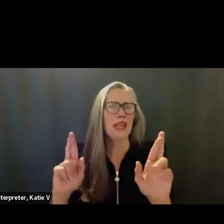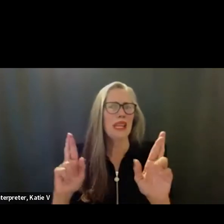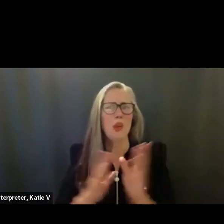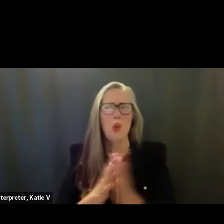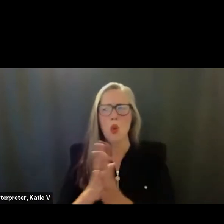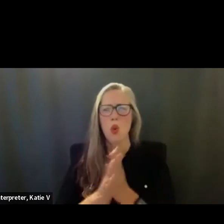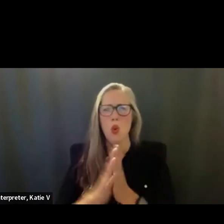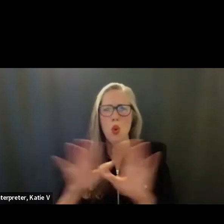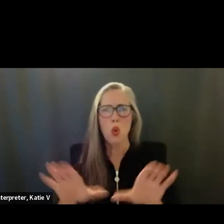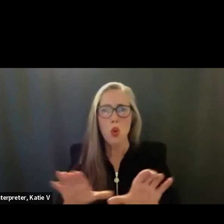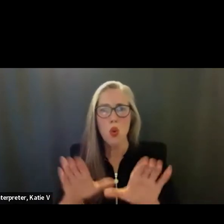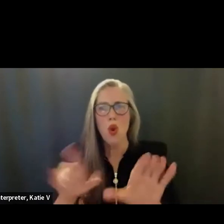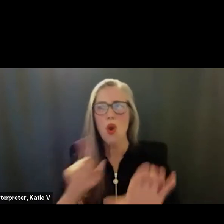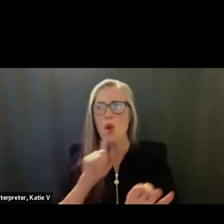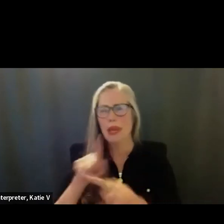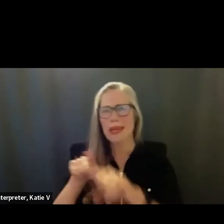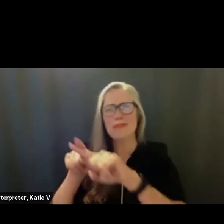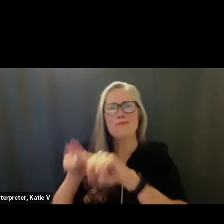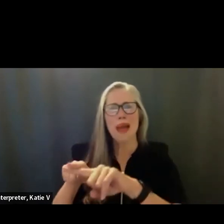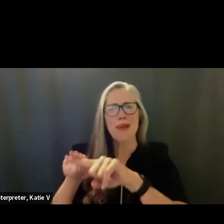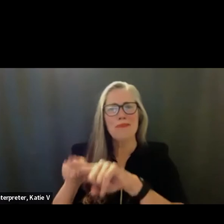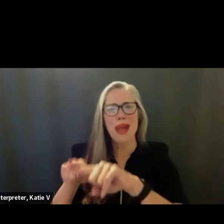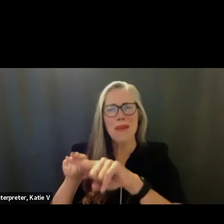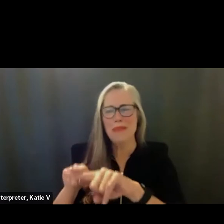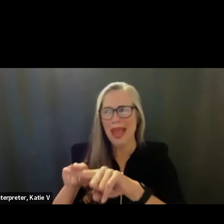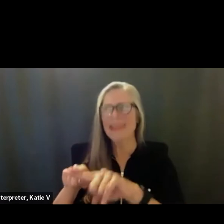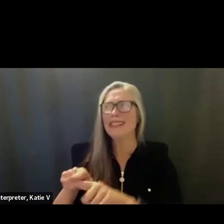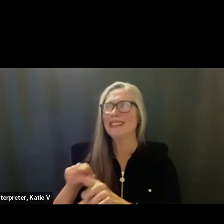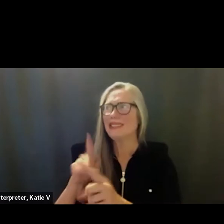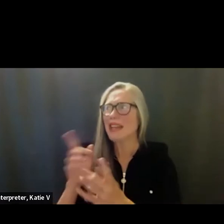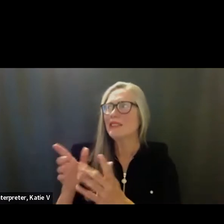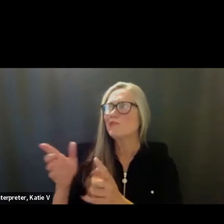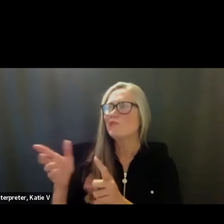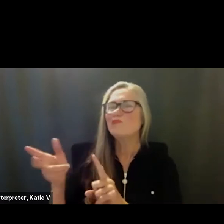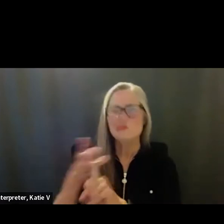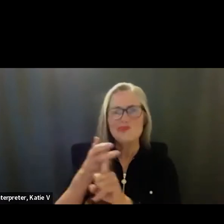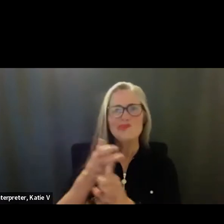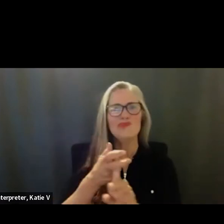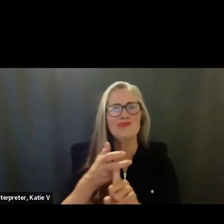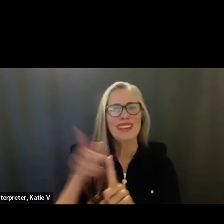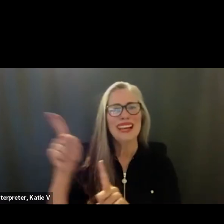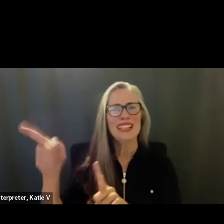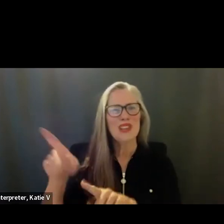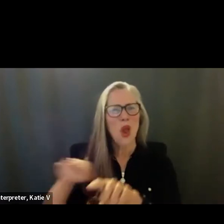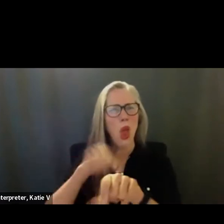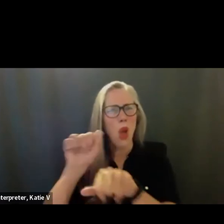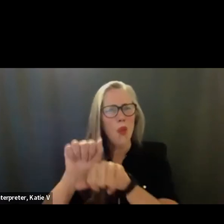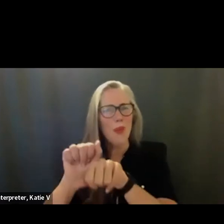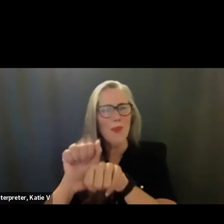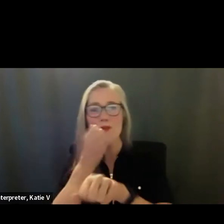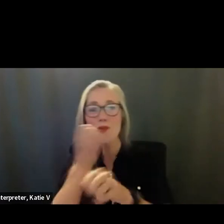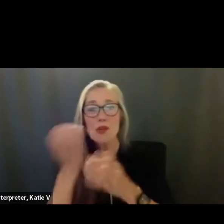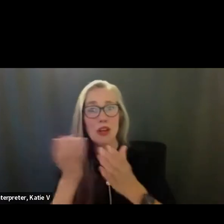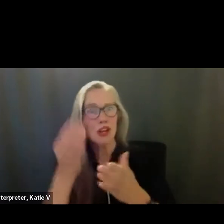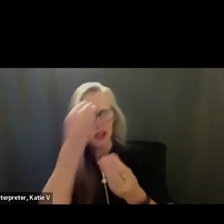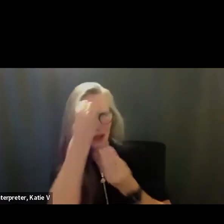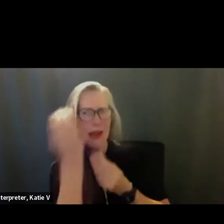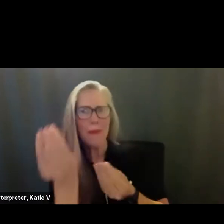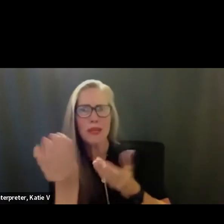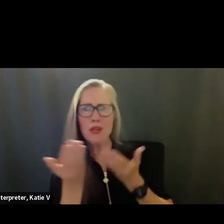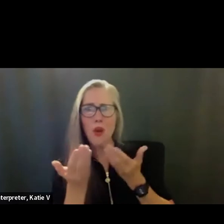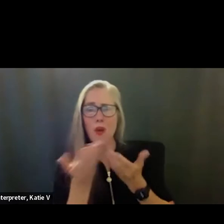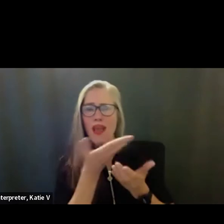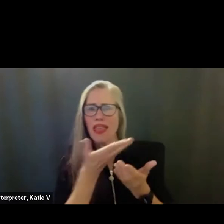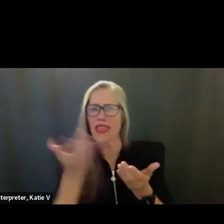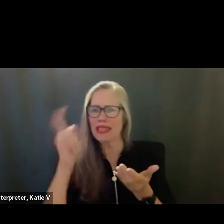somebody that we tapped into has been a long time employee in food services that was really able to bring us up to date on some of the things that needed to be in place.